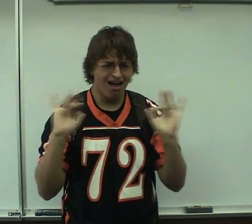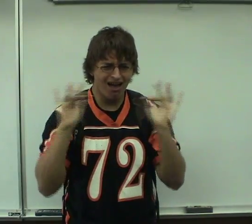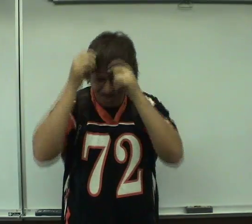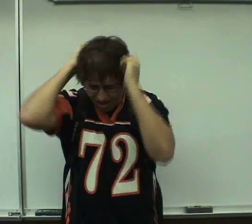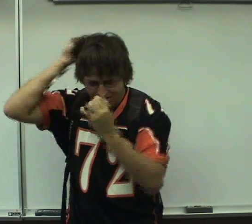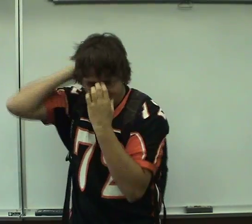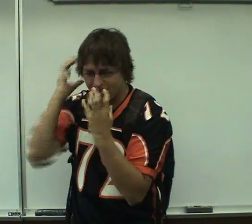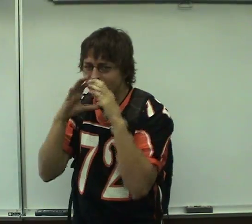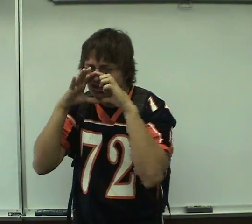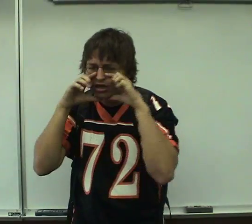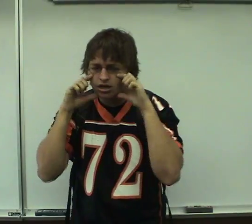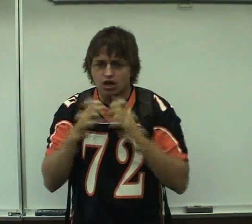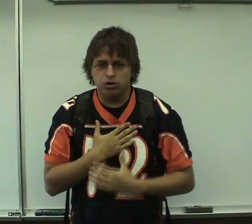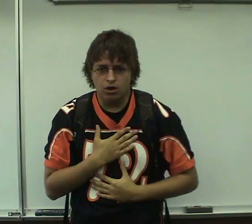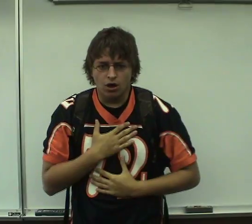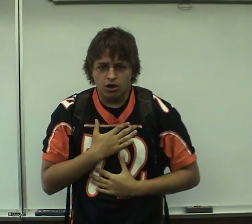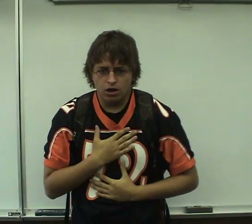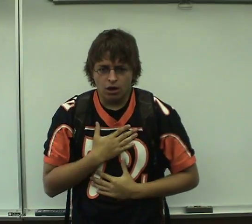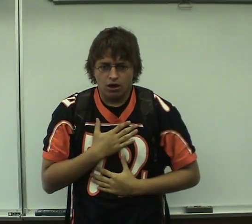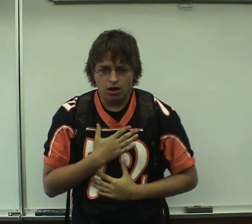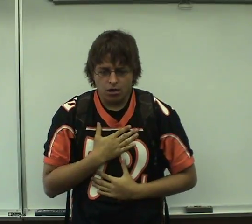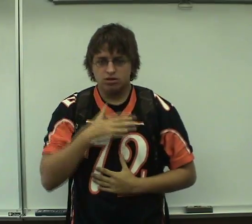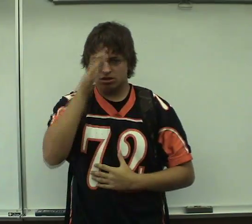My feet wall! going to back there!